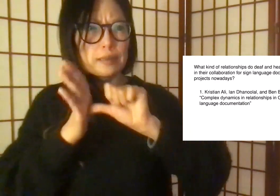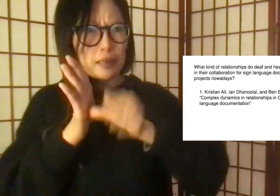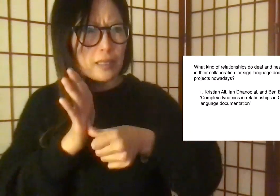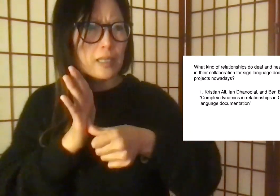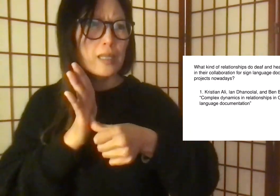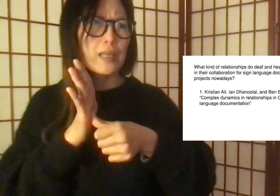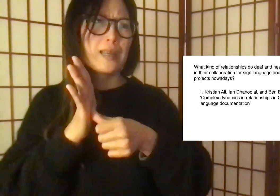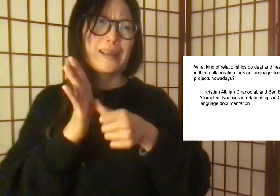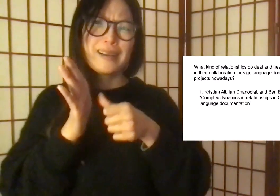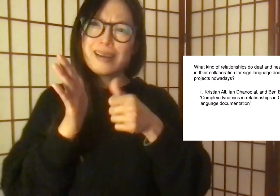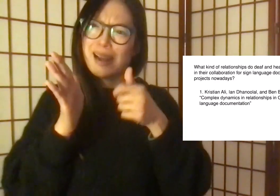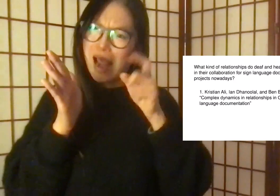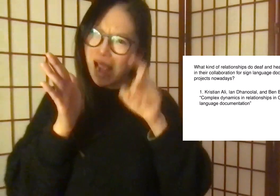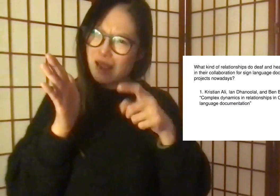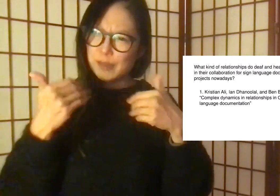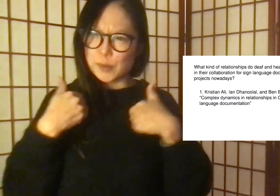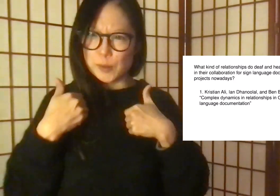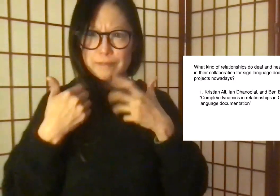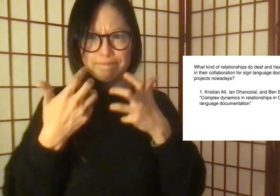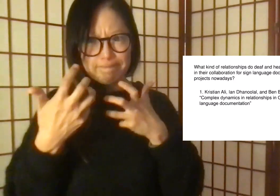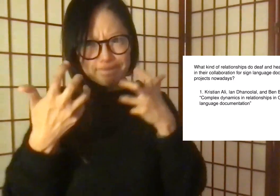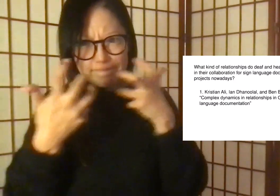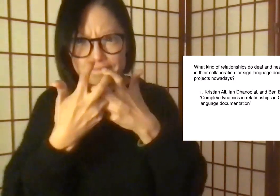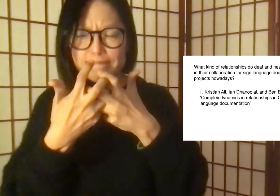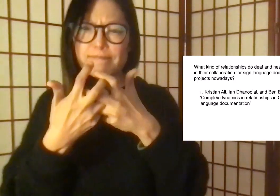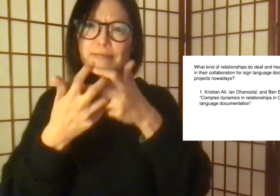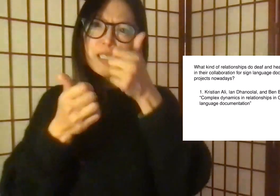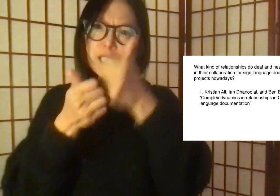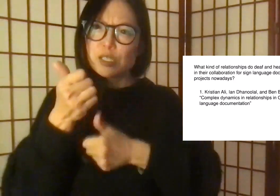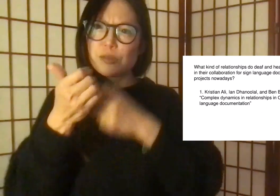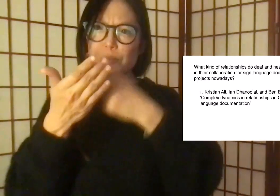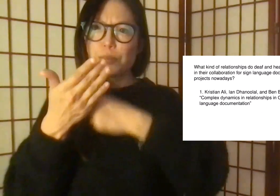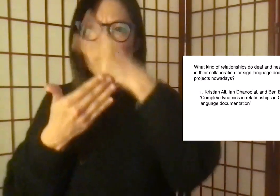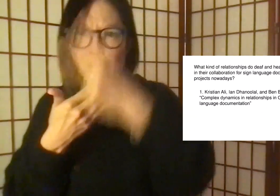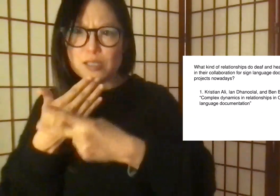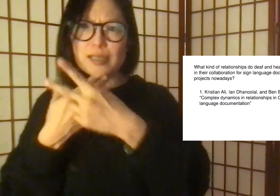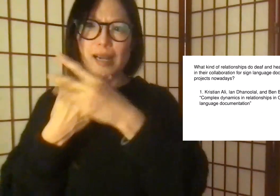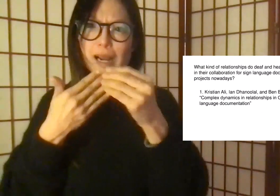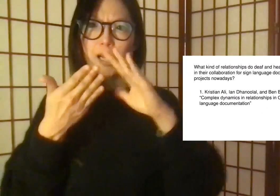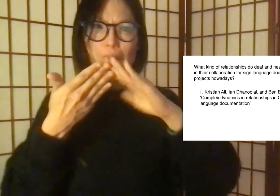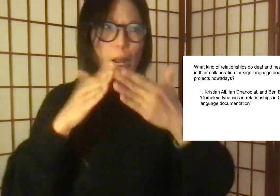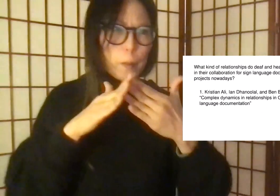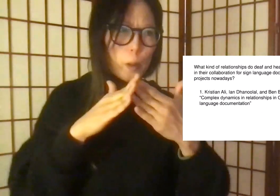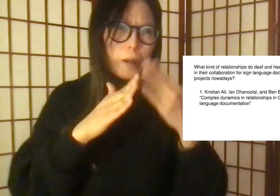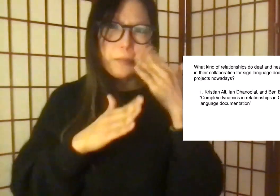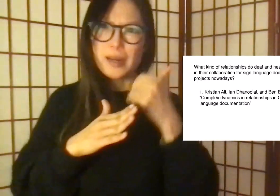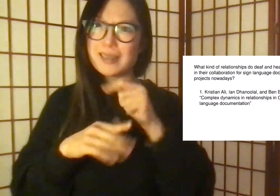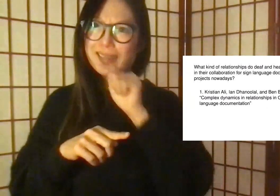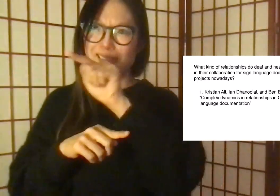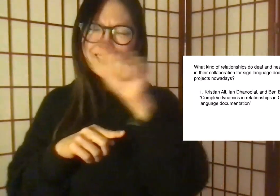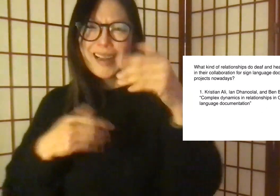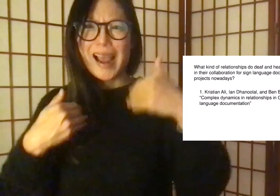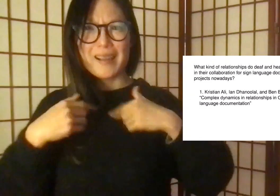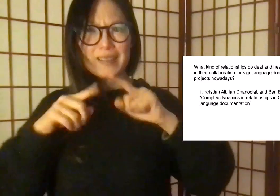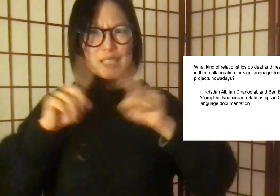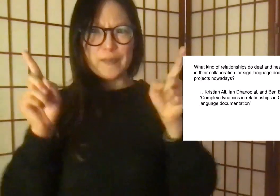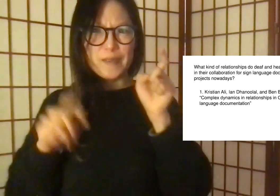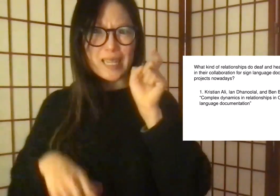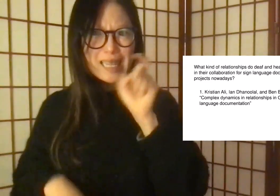At the same time, the researchers highlight how they have to have fluid relationships